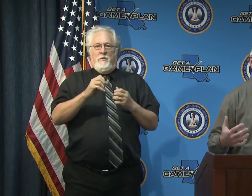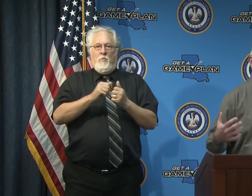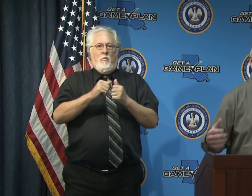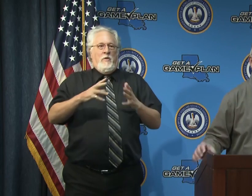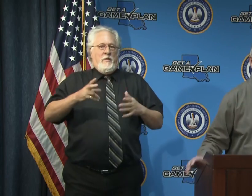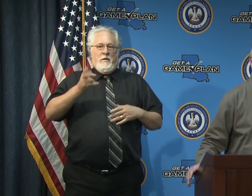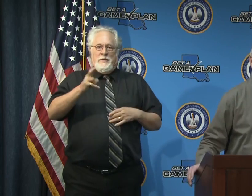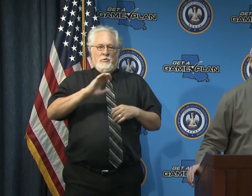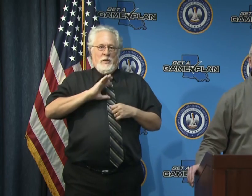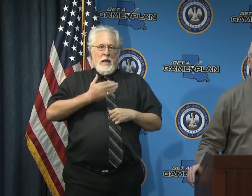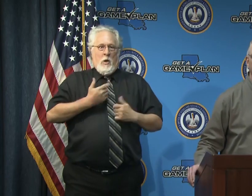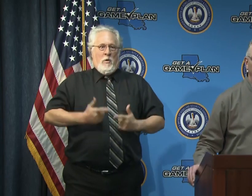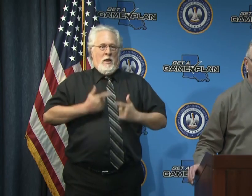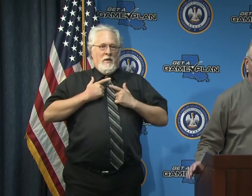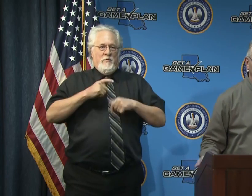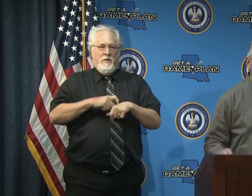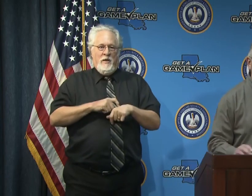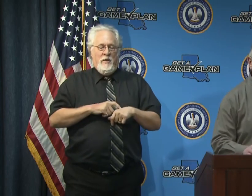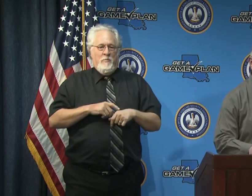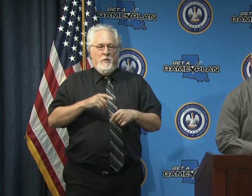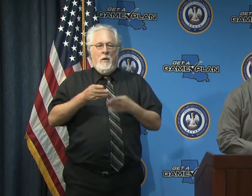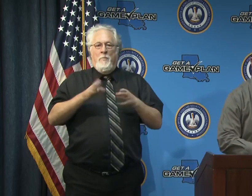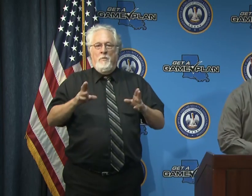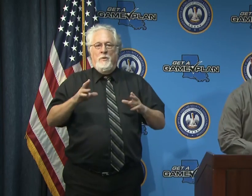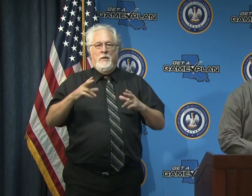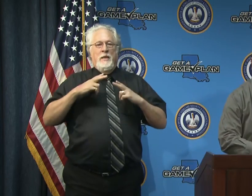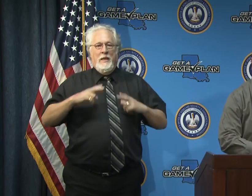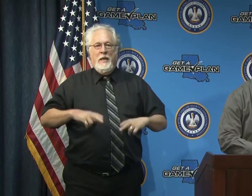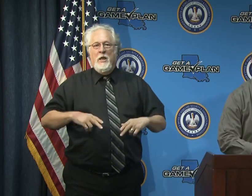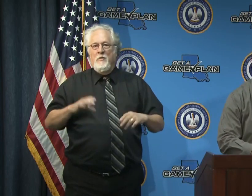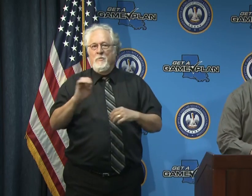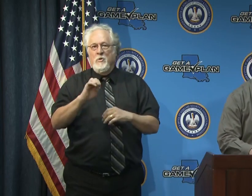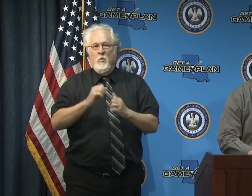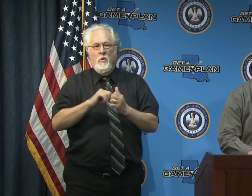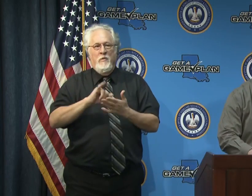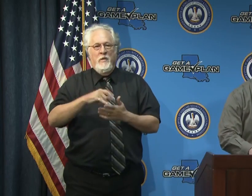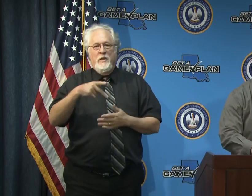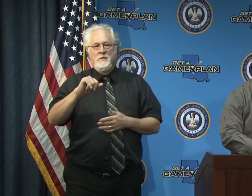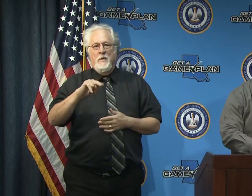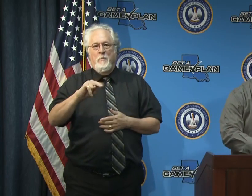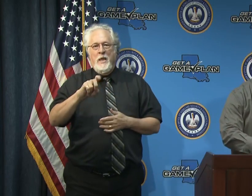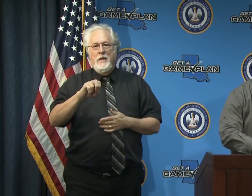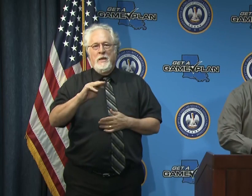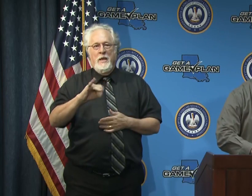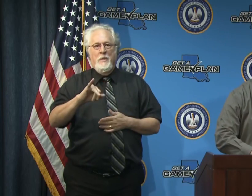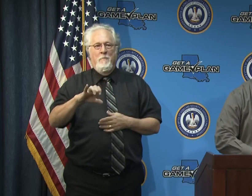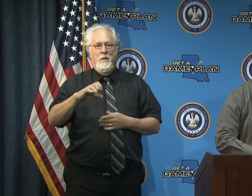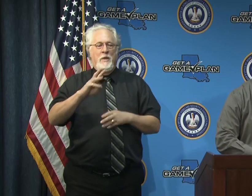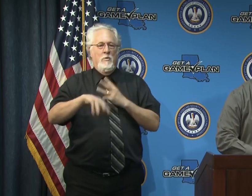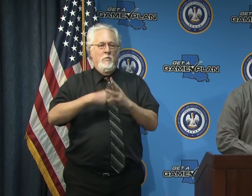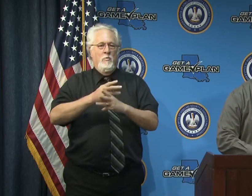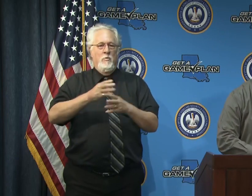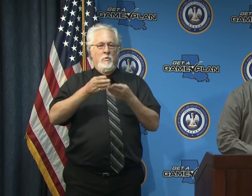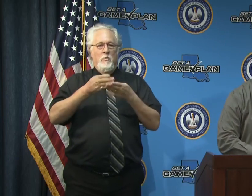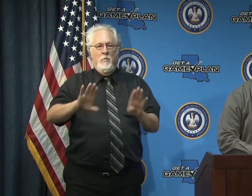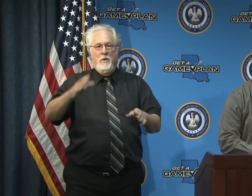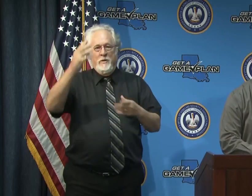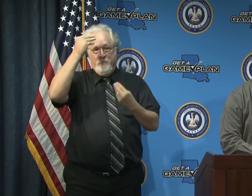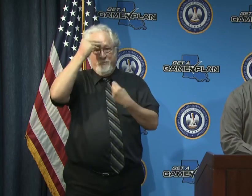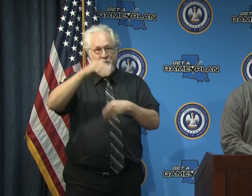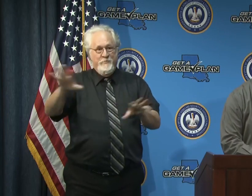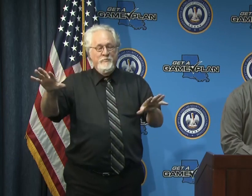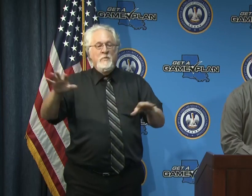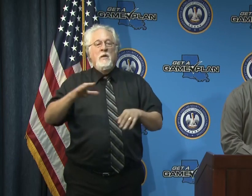in our lifetimes anyway uh public health emergency with this pandemic and i do want to encourage the people of